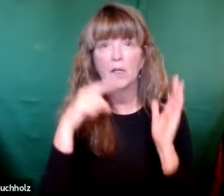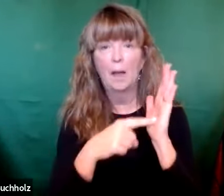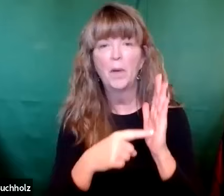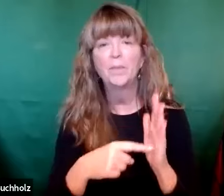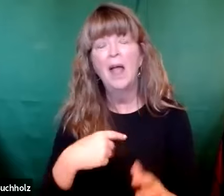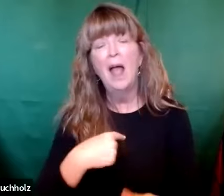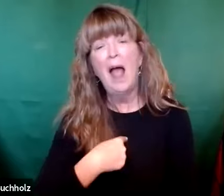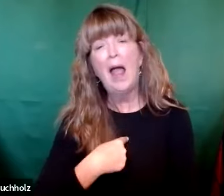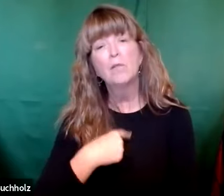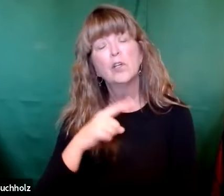lot. For example,